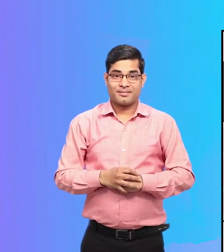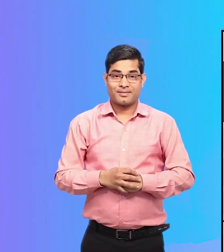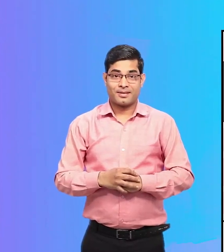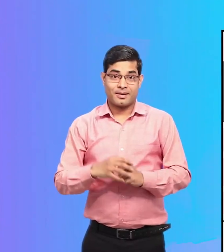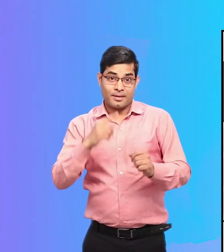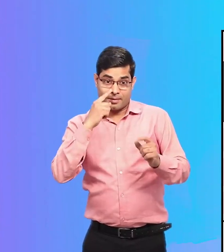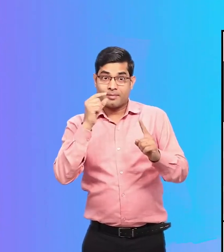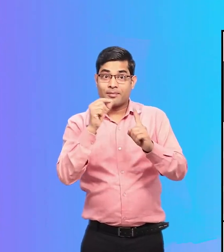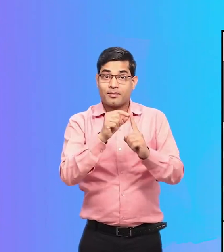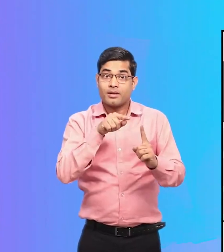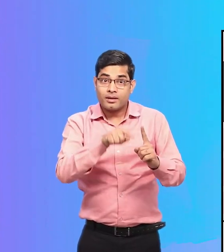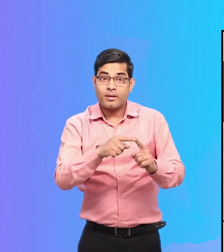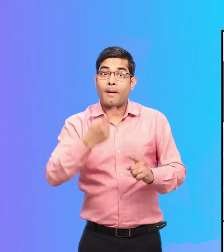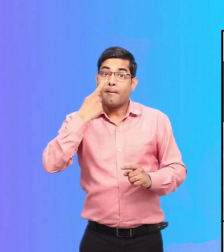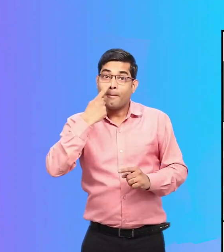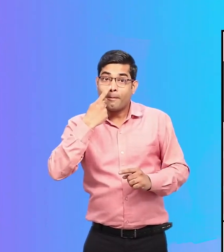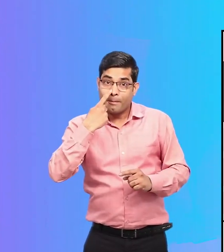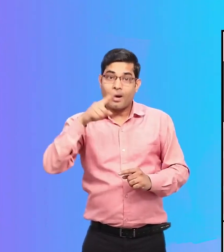Priya's mother continues to say,